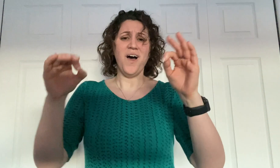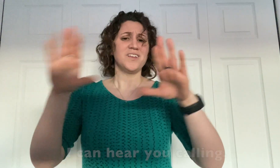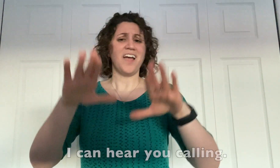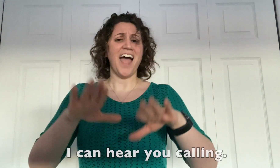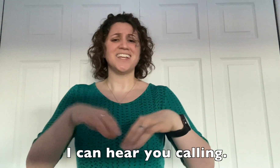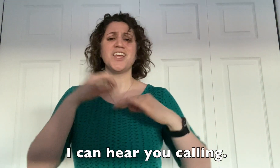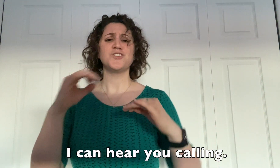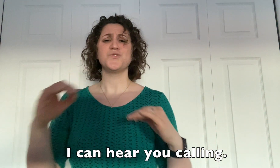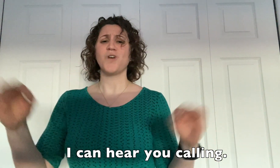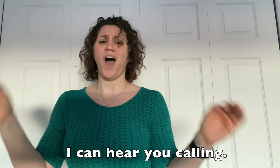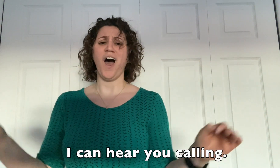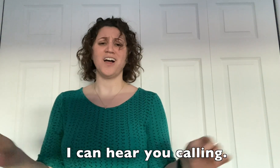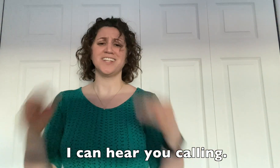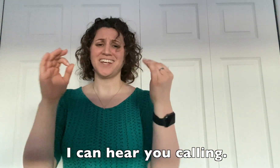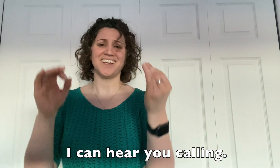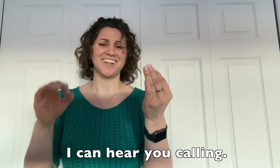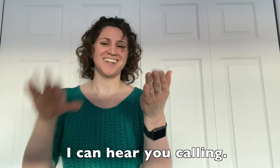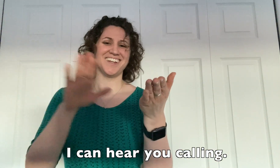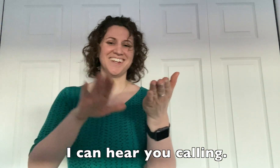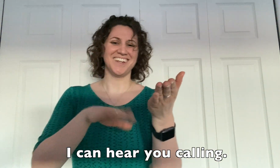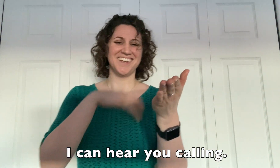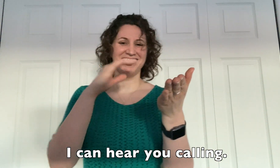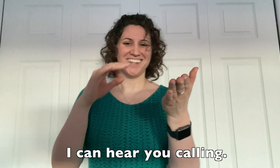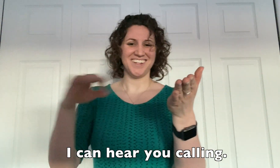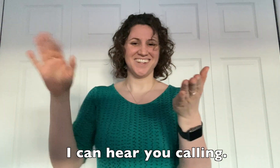you calling?